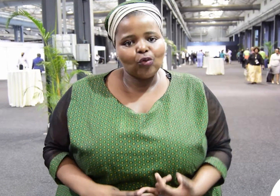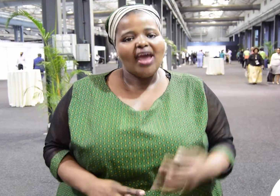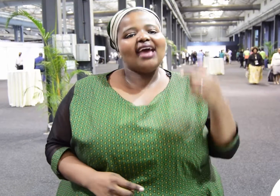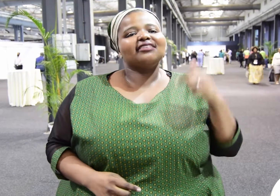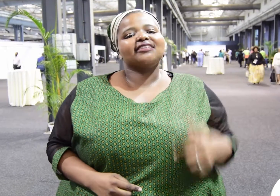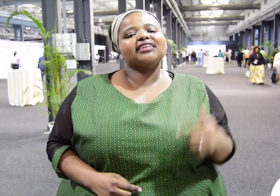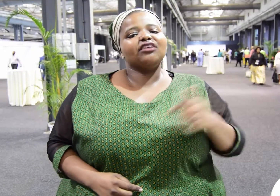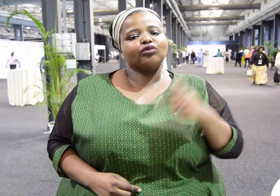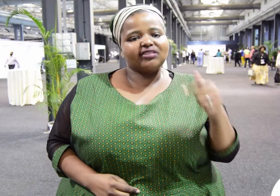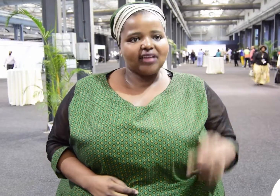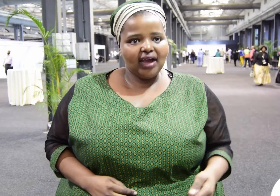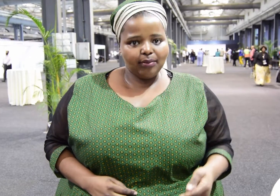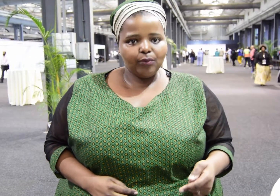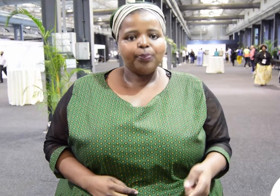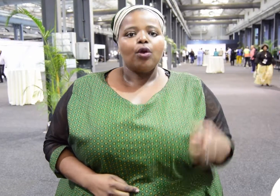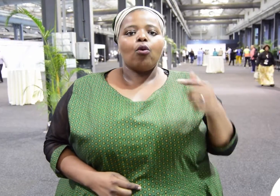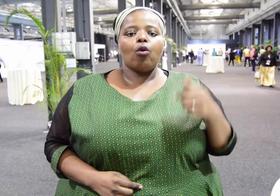stone.